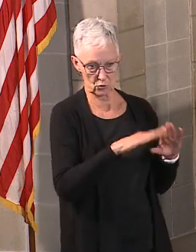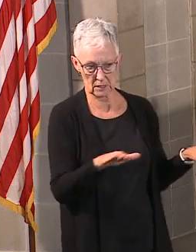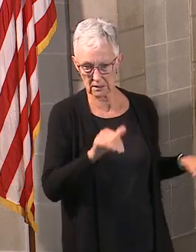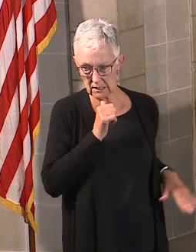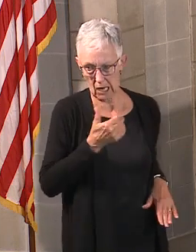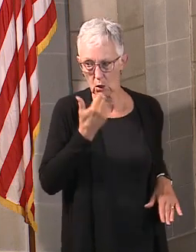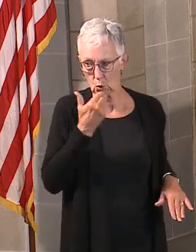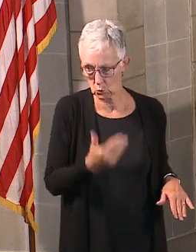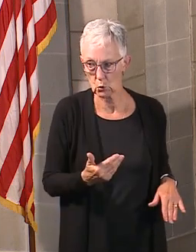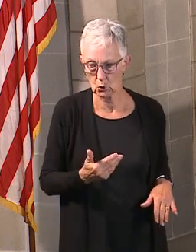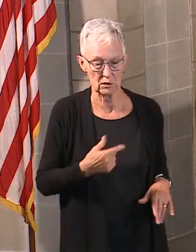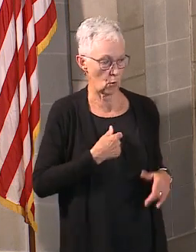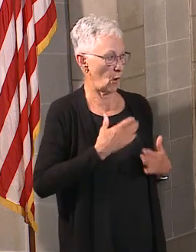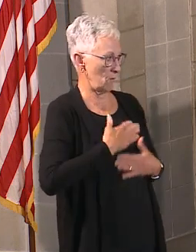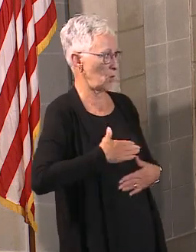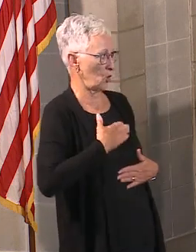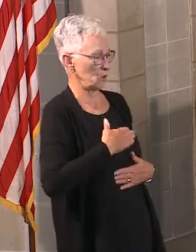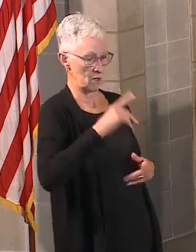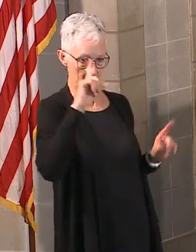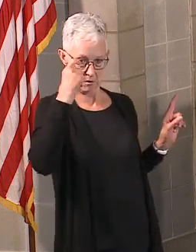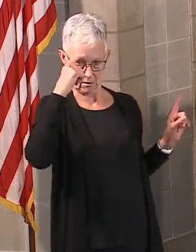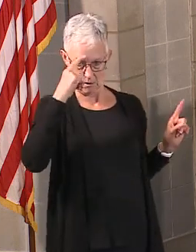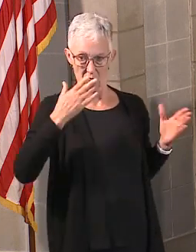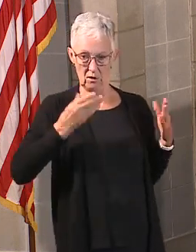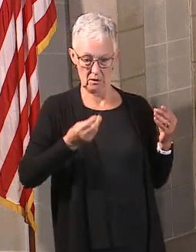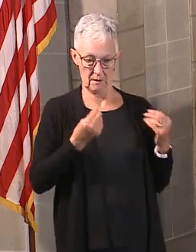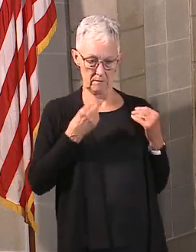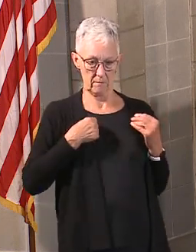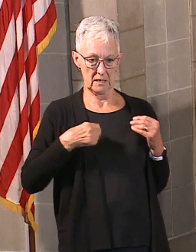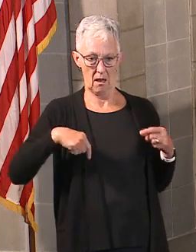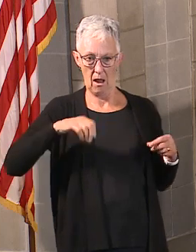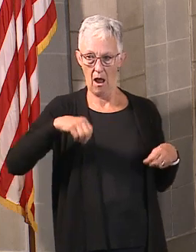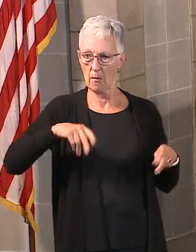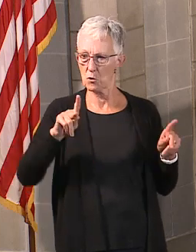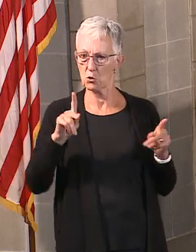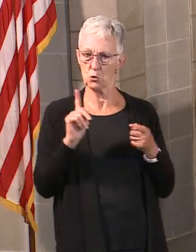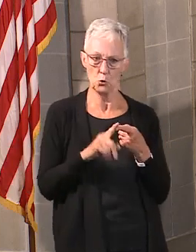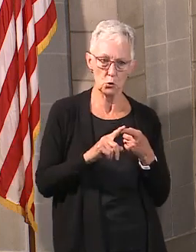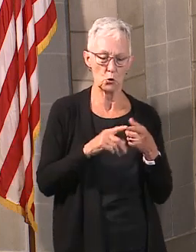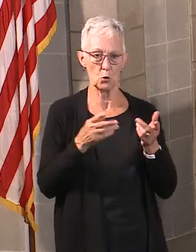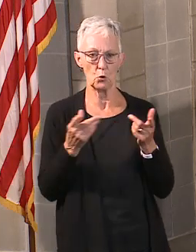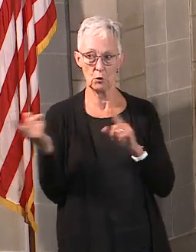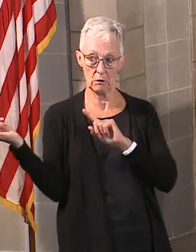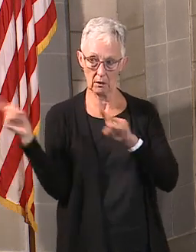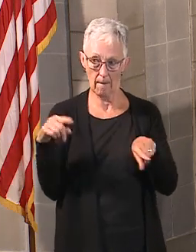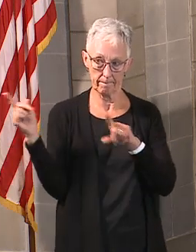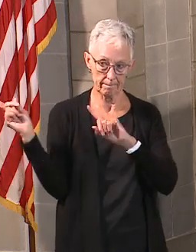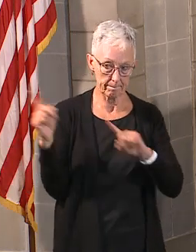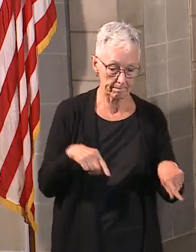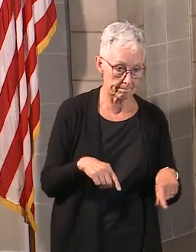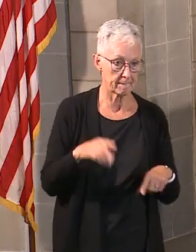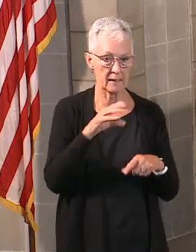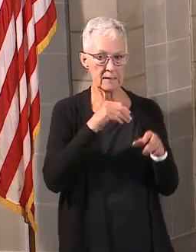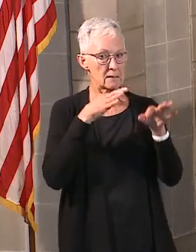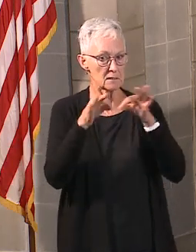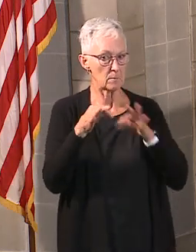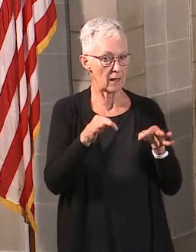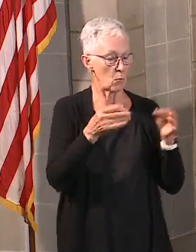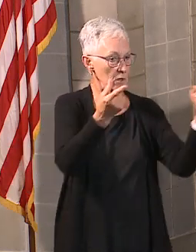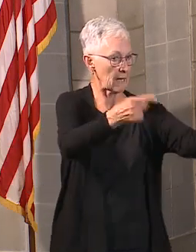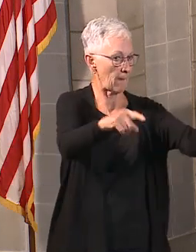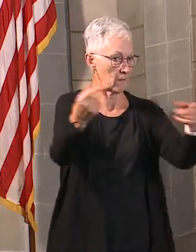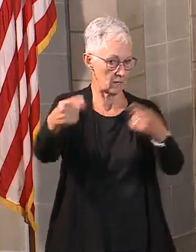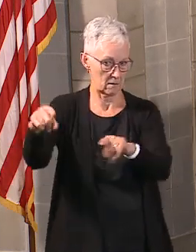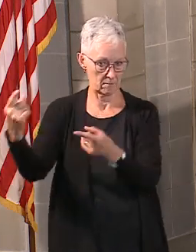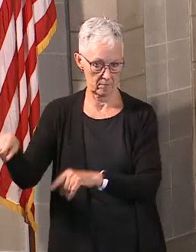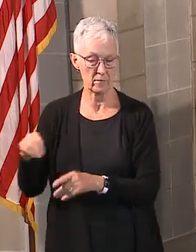kind of offering this opportunity over the next few weeks to be able to present how that progress is being made and how we're doing that statewide and look forward to being able